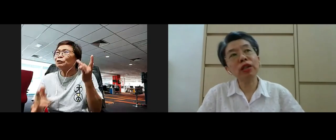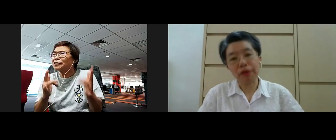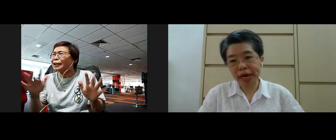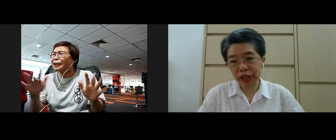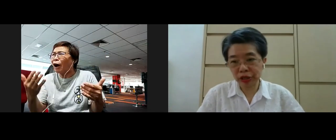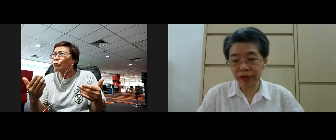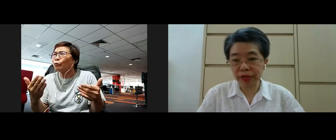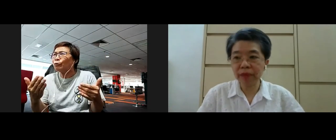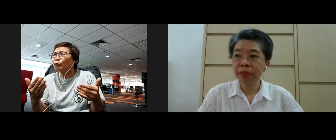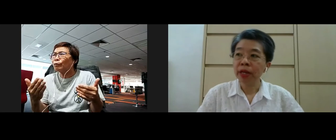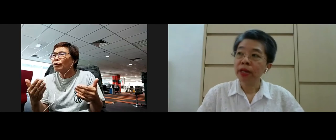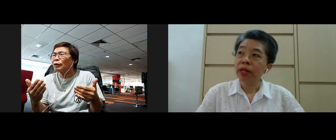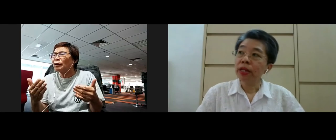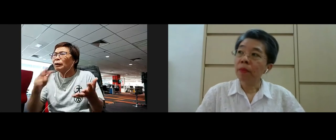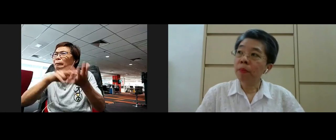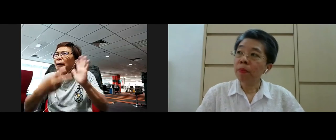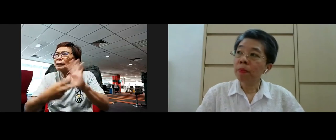position gratitude yeah